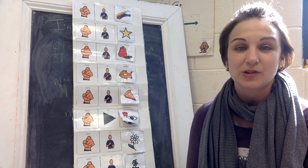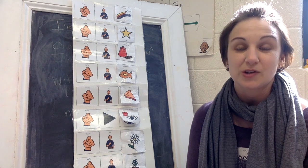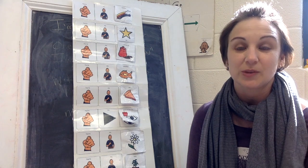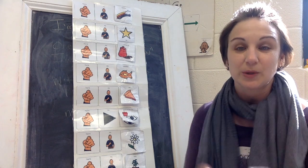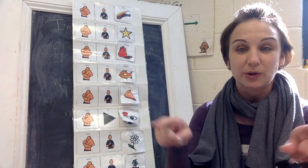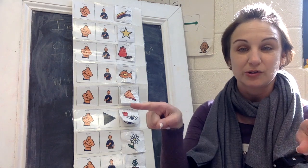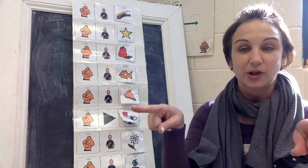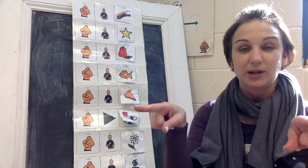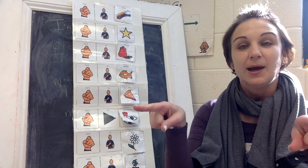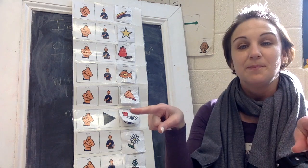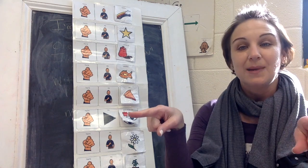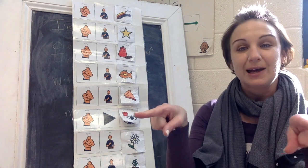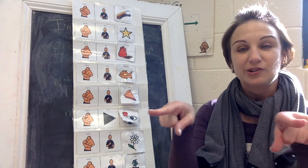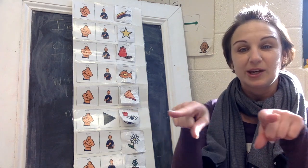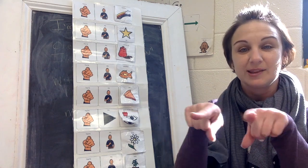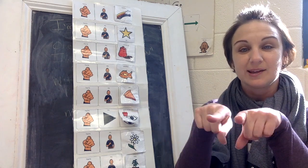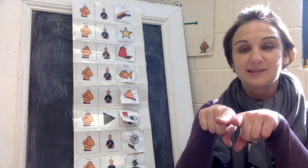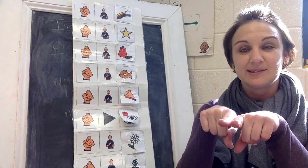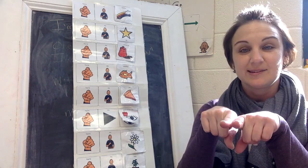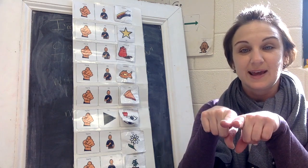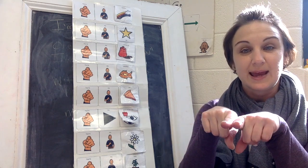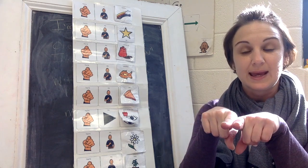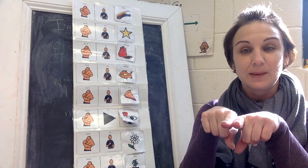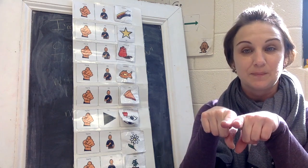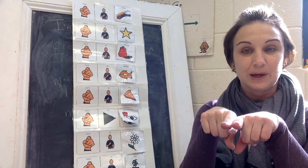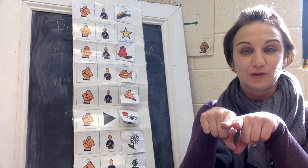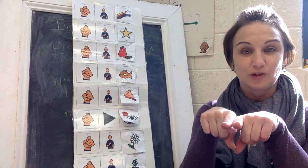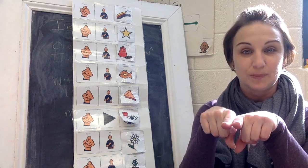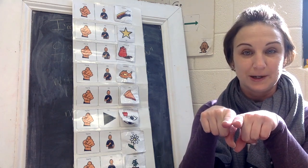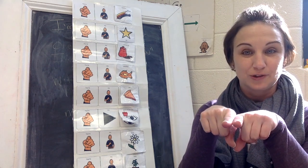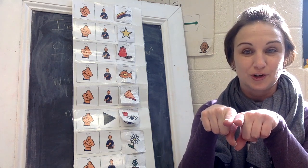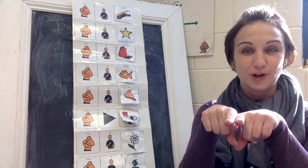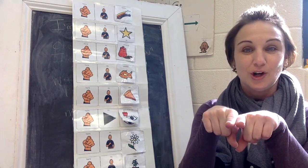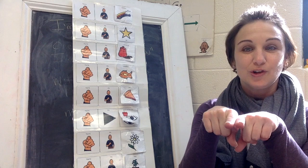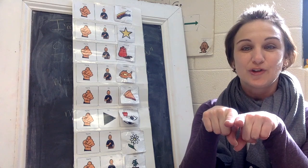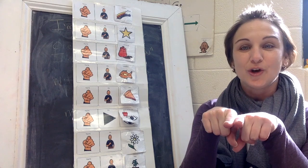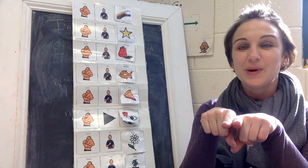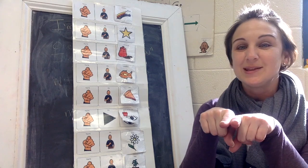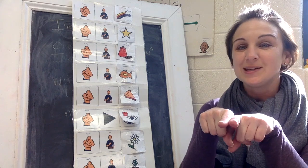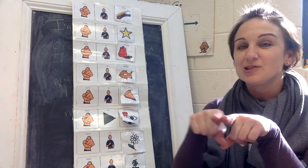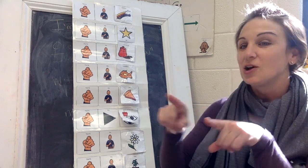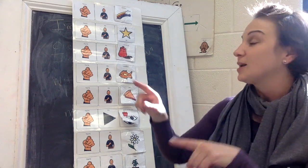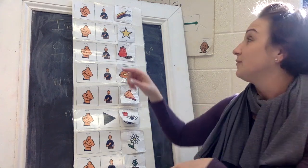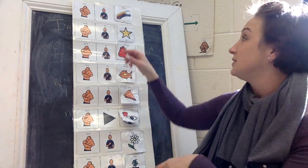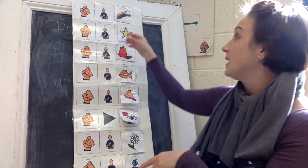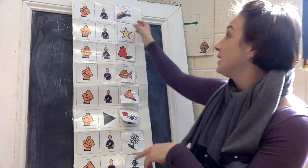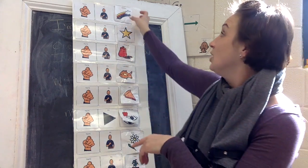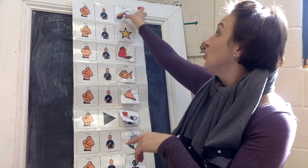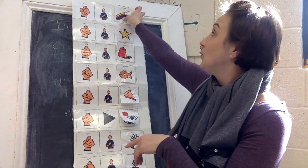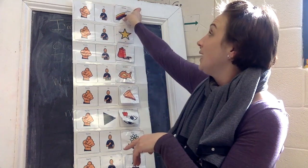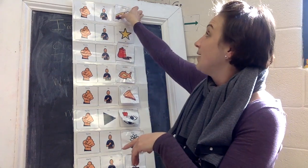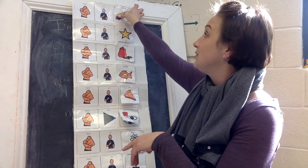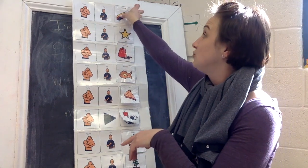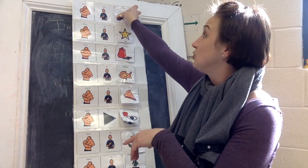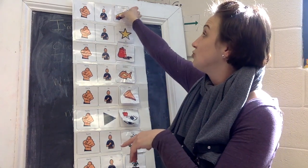songs that we worked on matching the same picture to picture. So, in this song, every day, we have the children